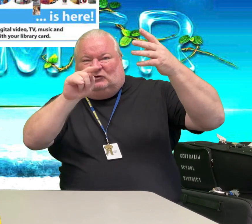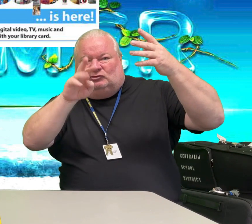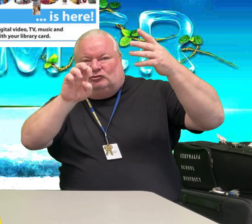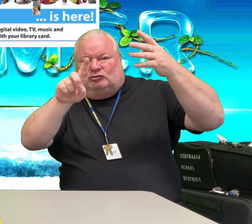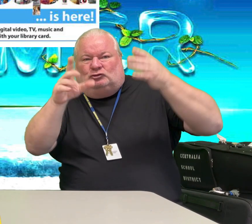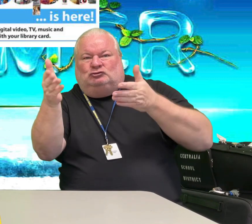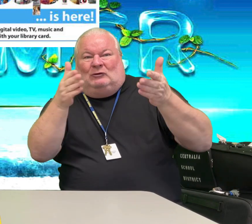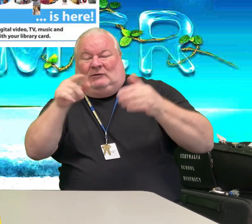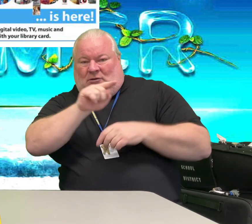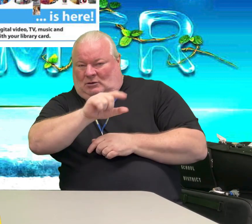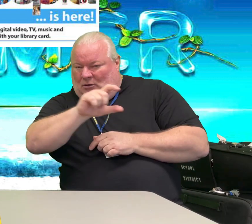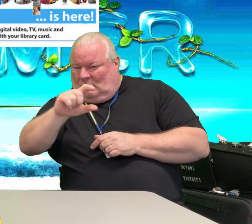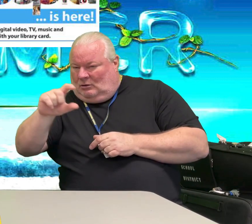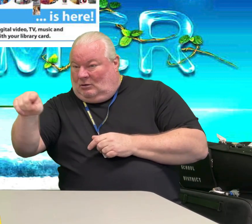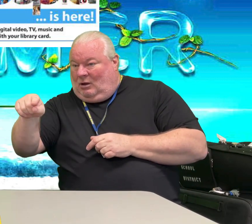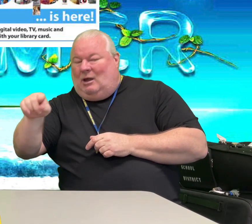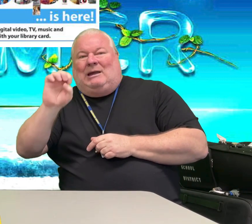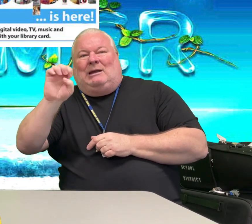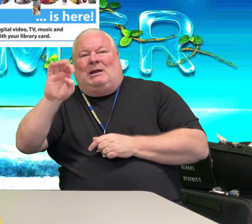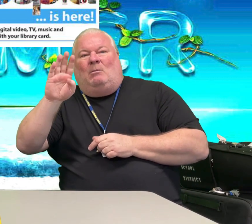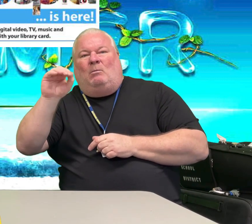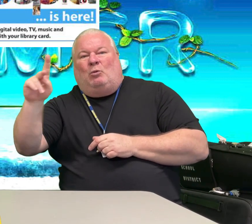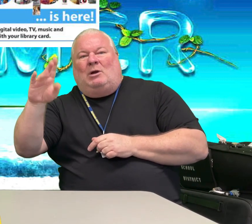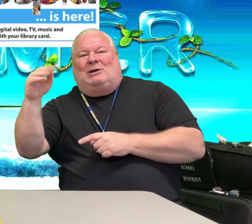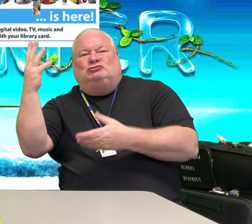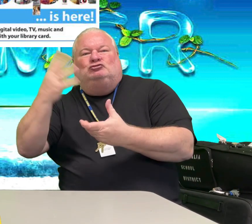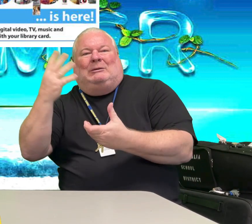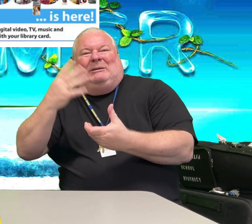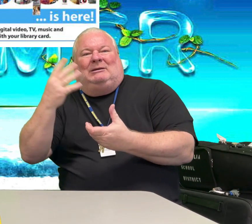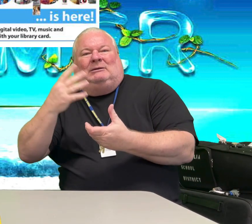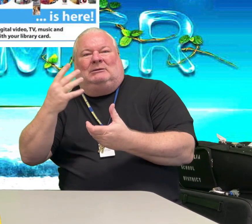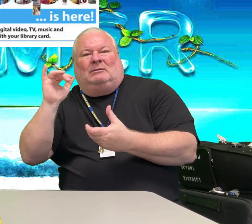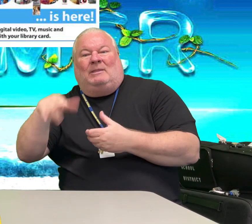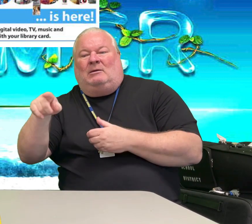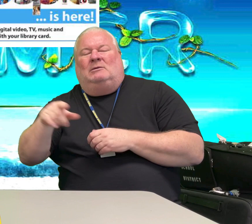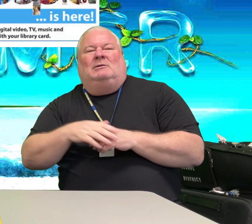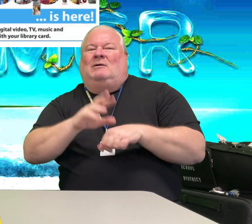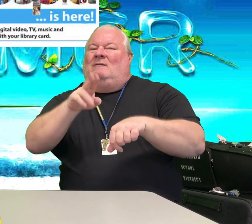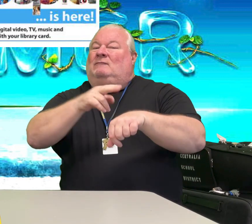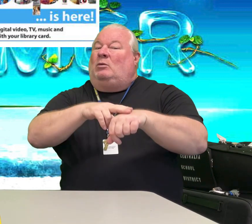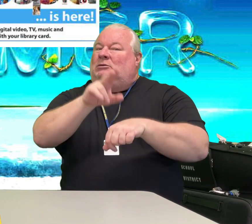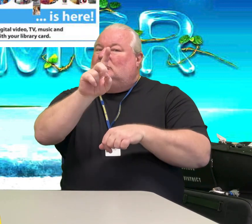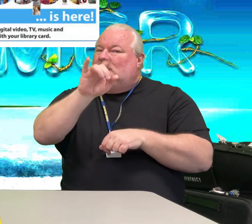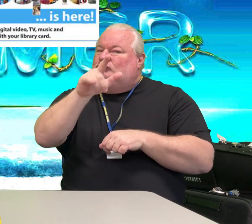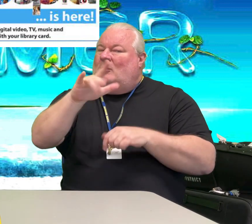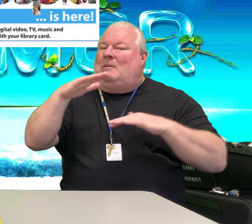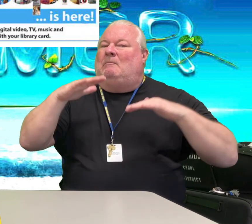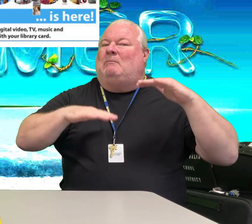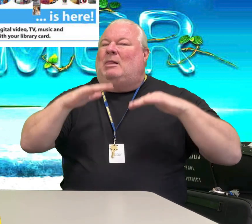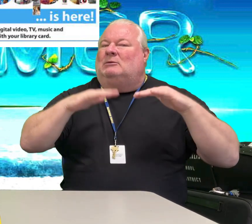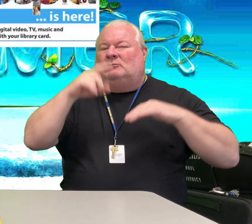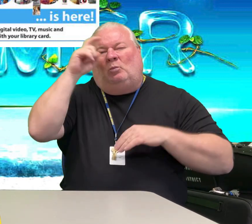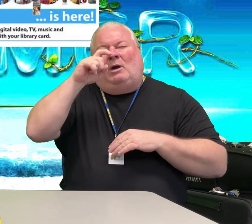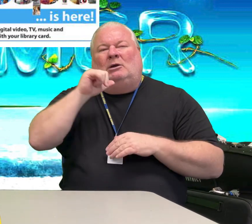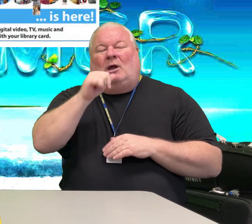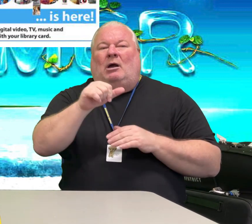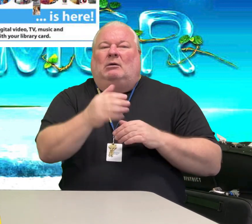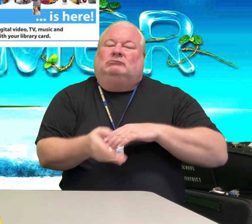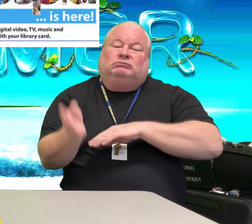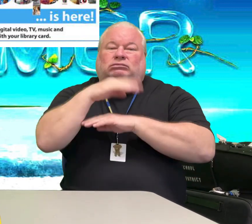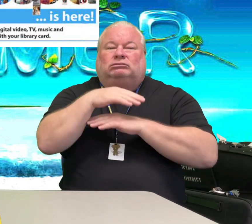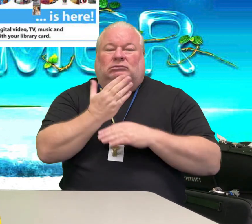and click on eBooks and Streaming. Of course, digital balance applies to all these streaming services too.